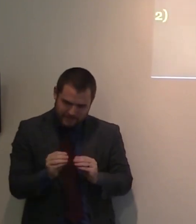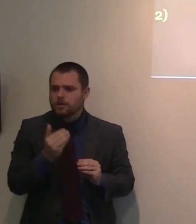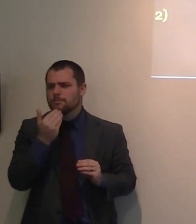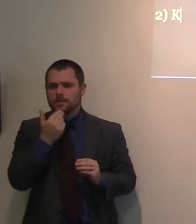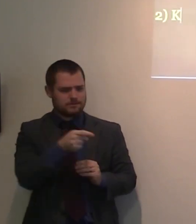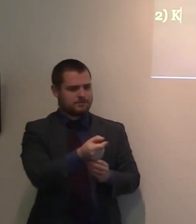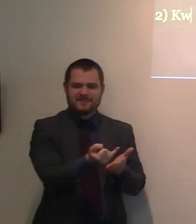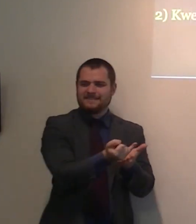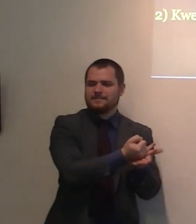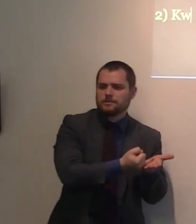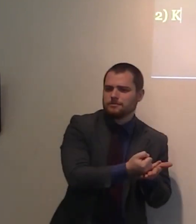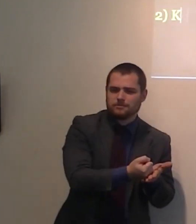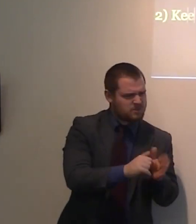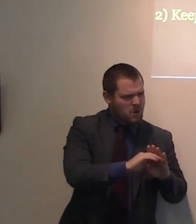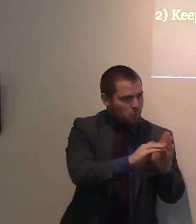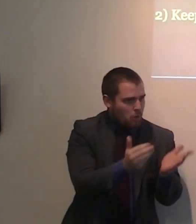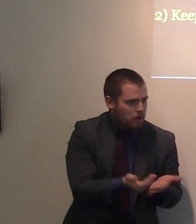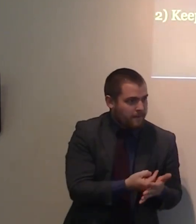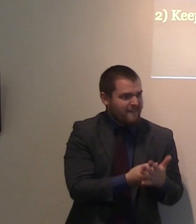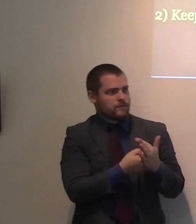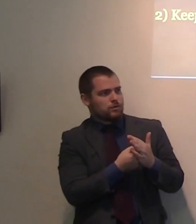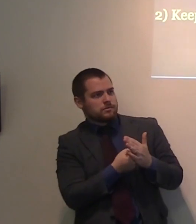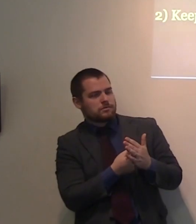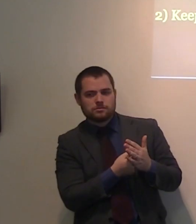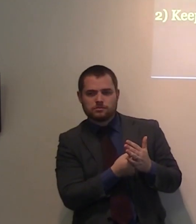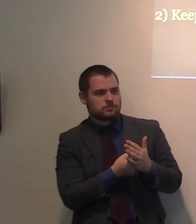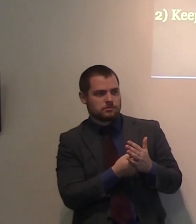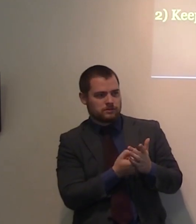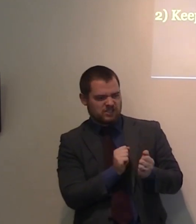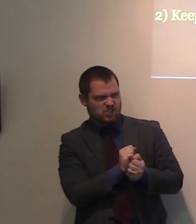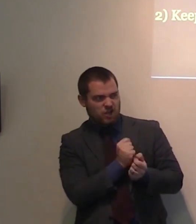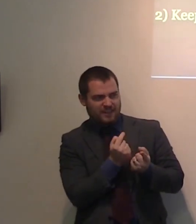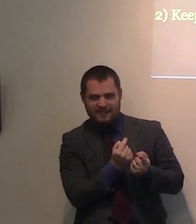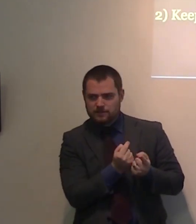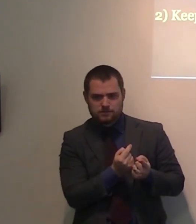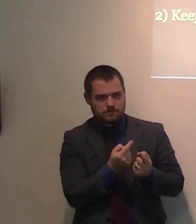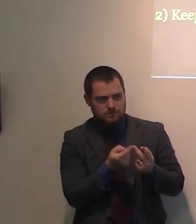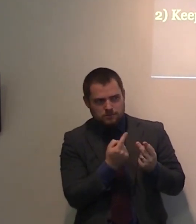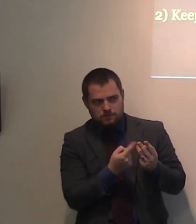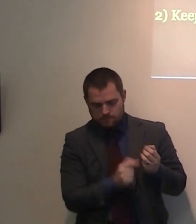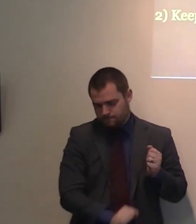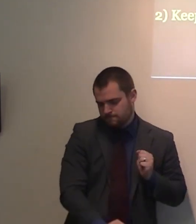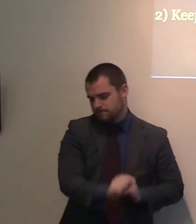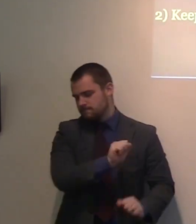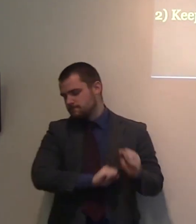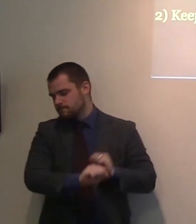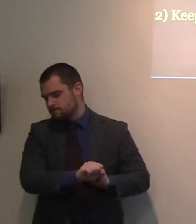from worldliness. Keep yourself away from impurities. Keep yourself away from anything which will